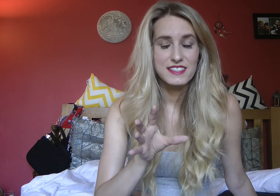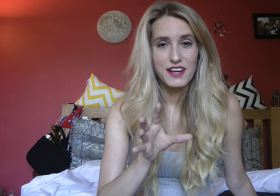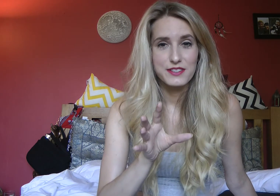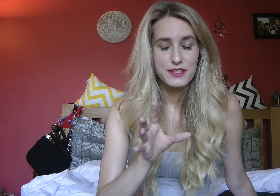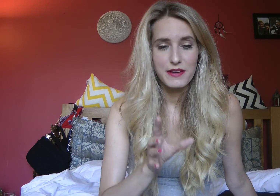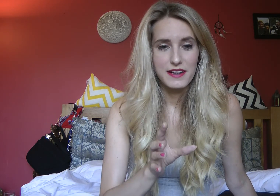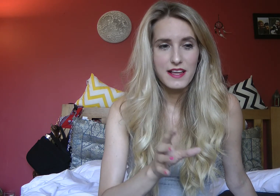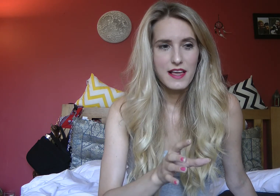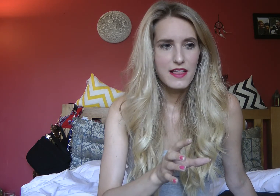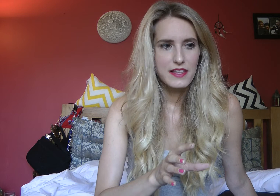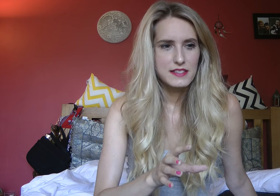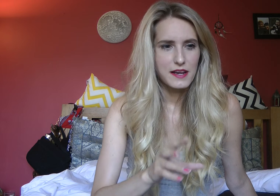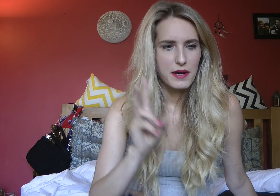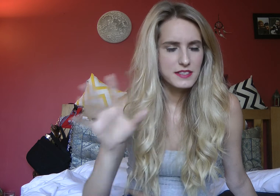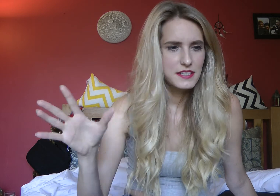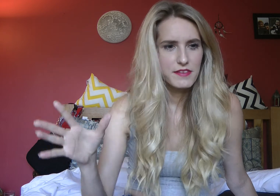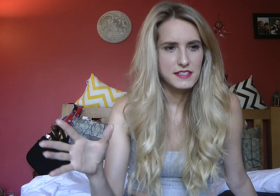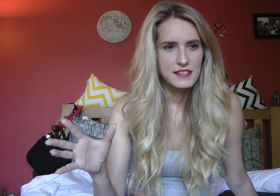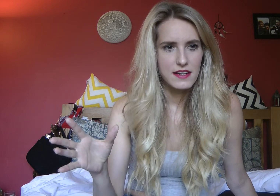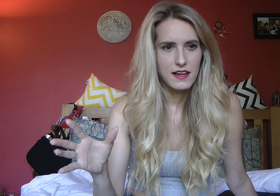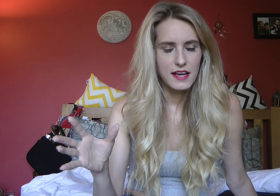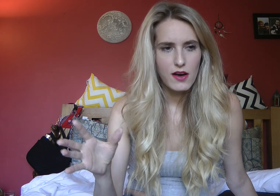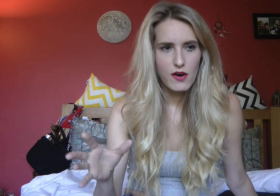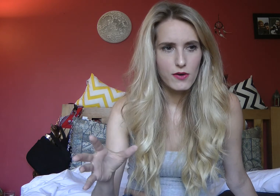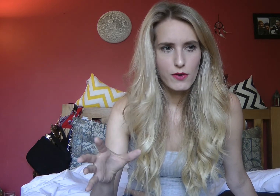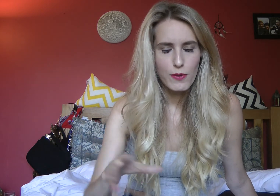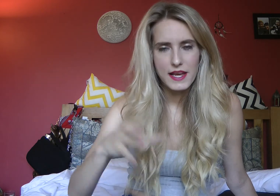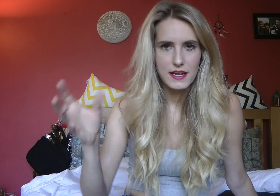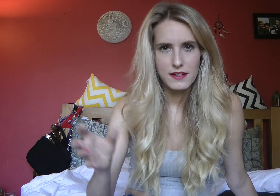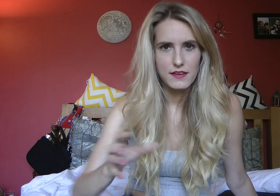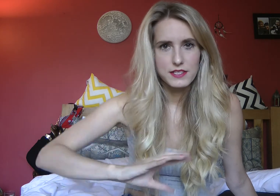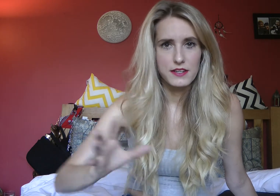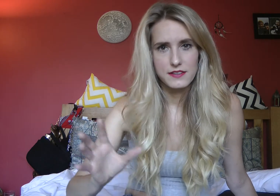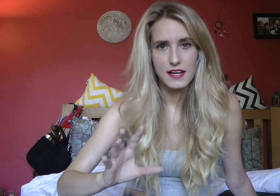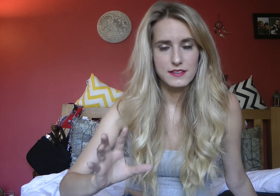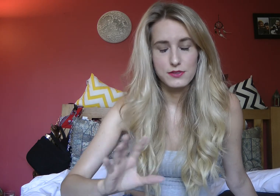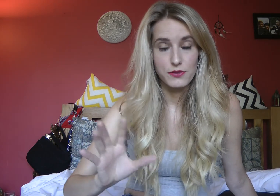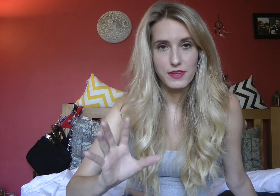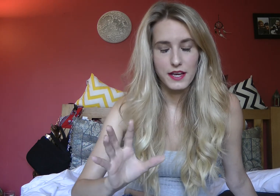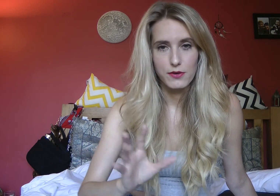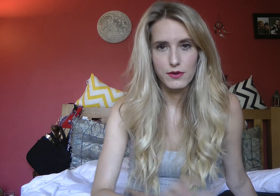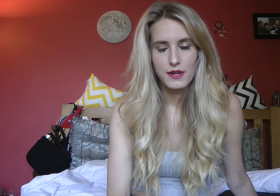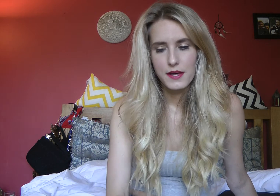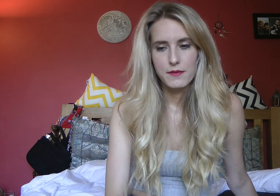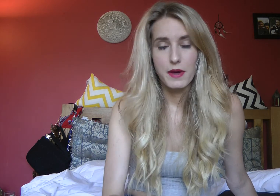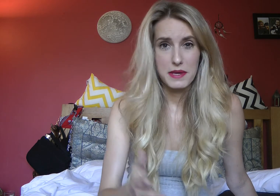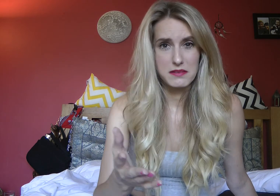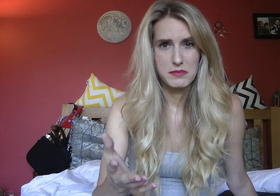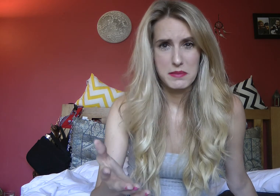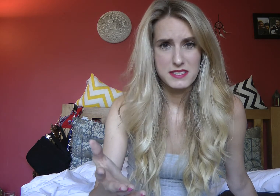to go to and these like parties and events sound like oh wicked I'd love to go to that sort of thing or maybe maybe it